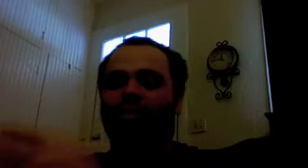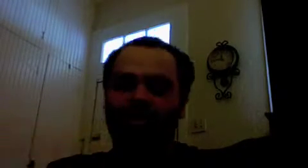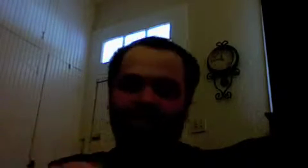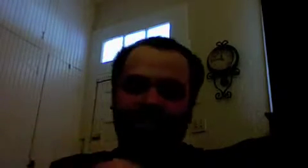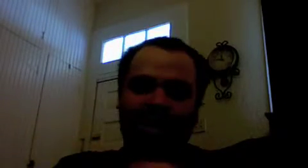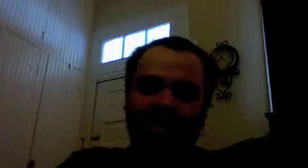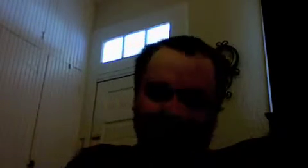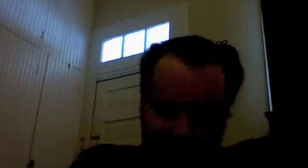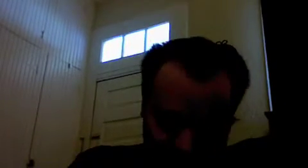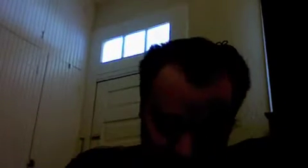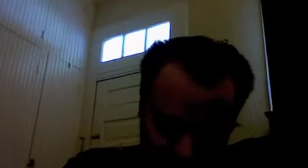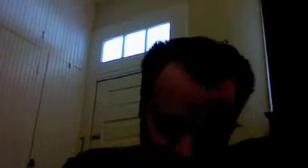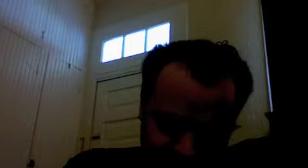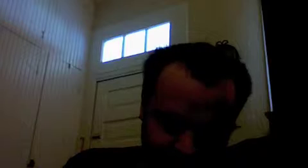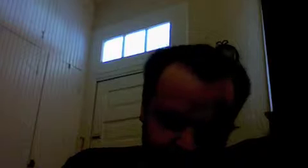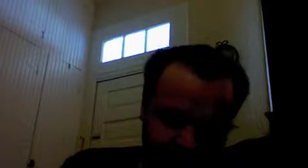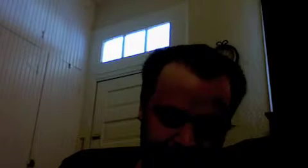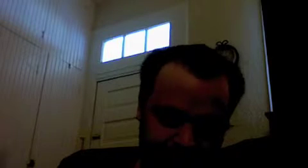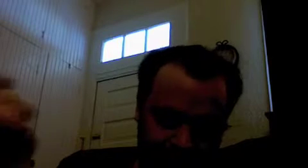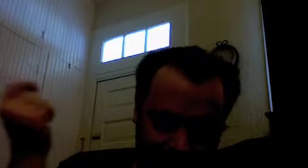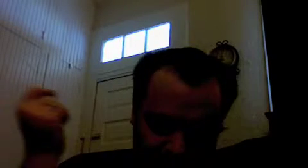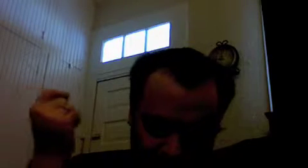looks like dialectic um